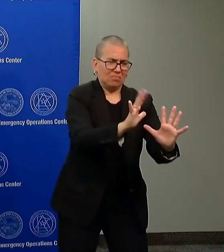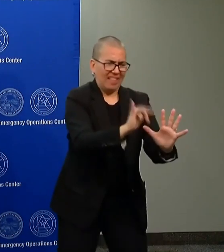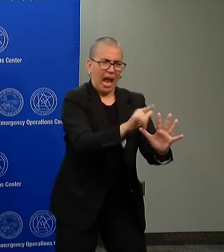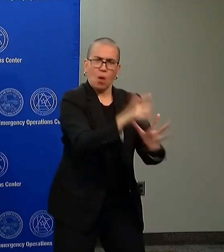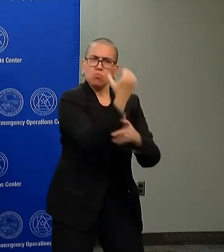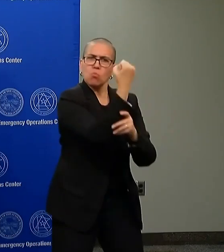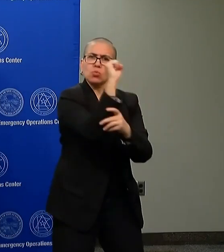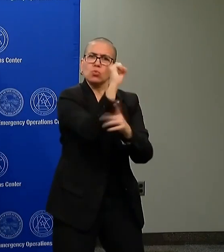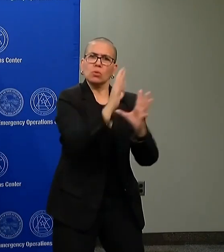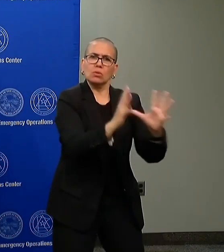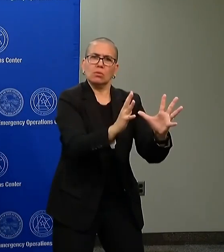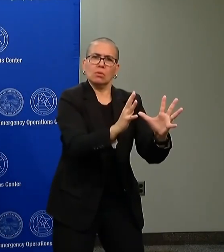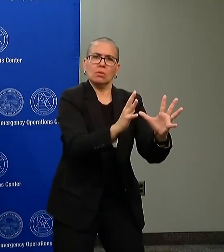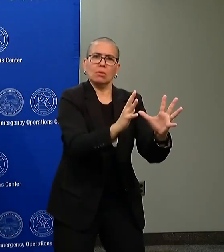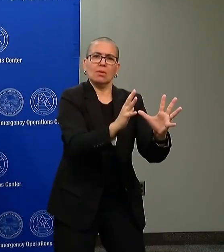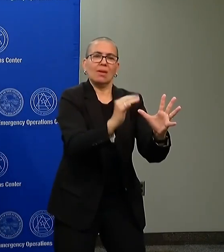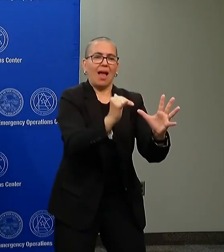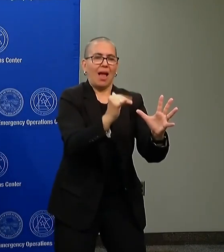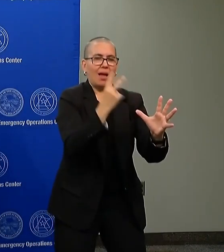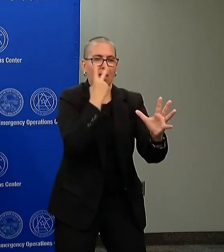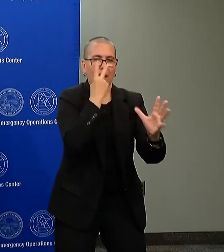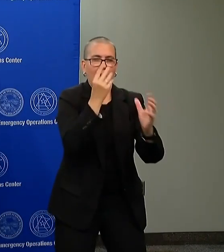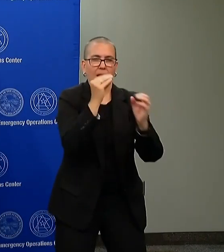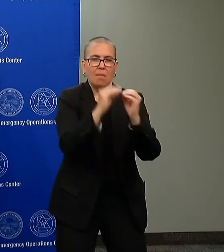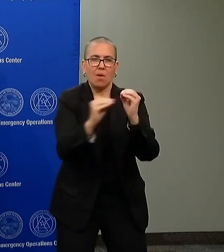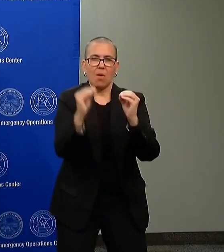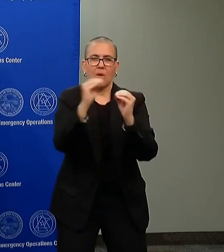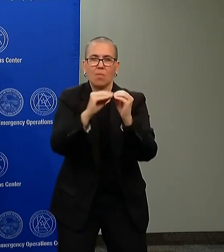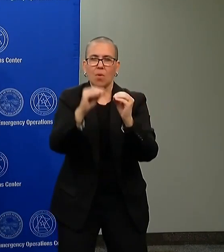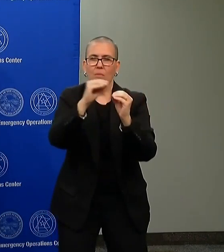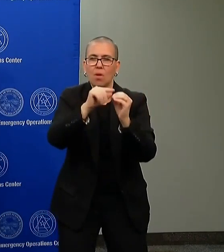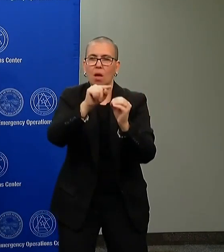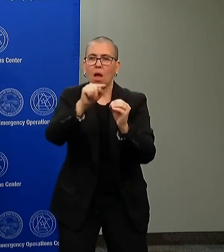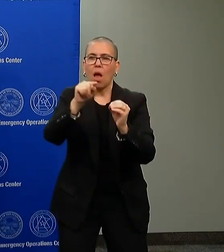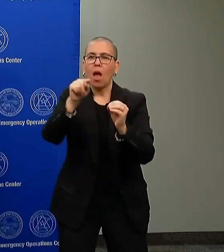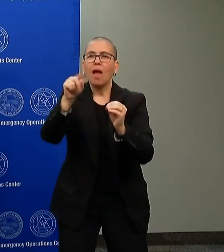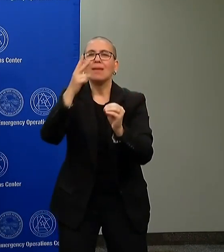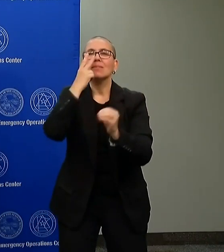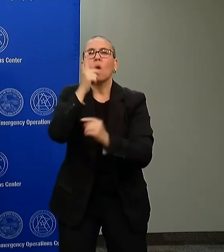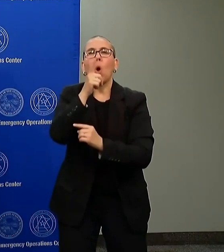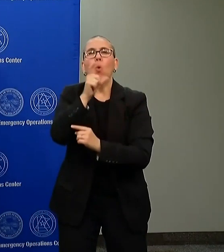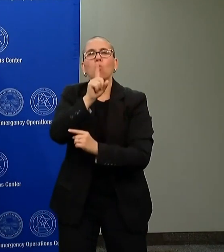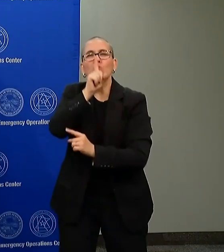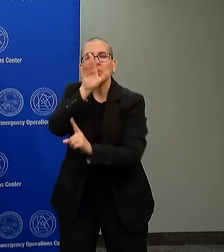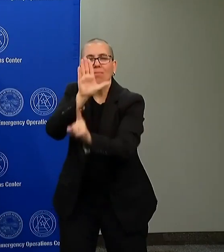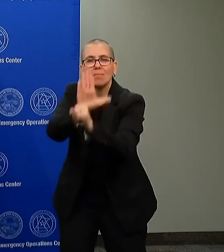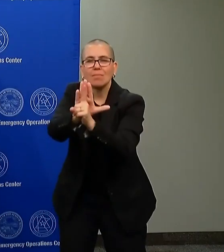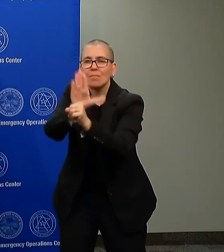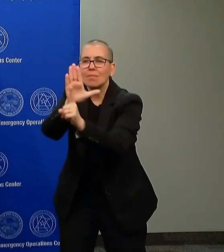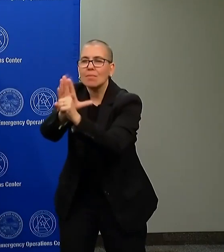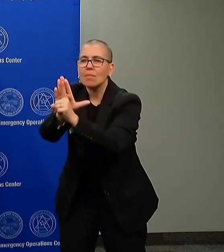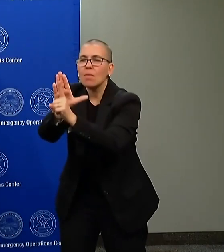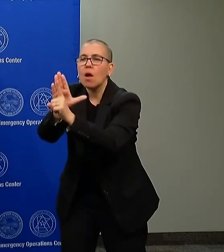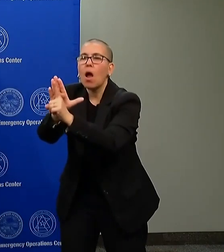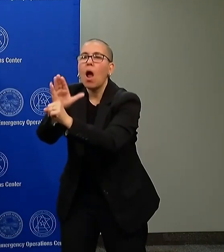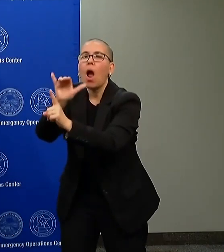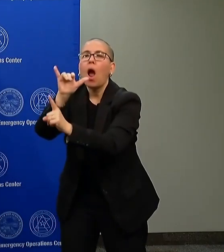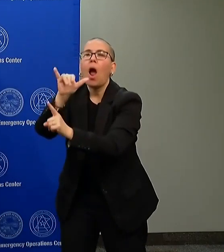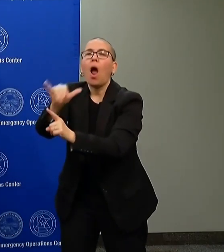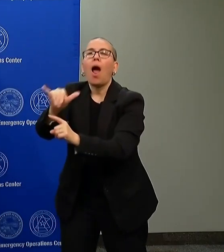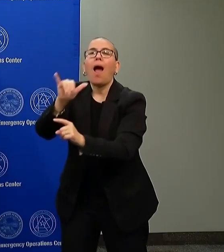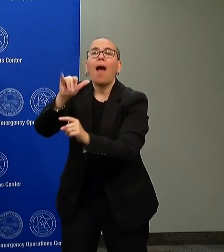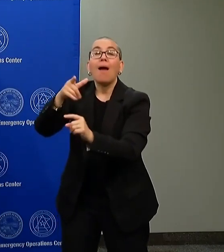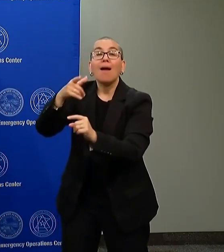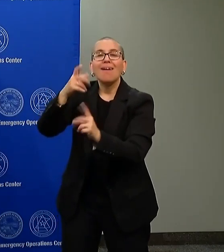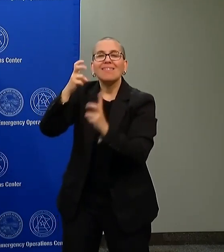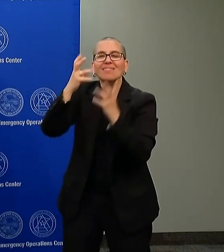people are, and they'll be able to start tracing that that history of where they're at and what they're doing on the dark web and how they're organizing. But